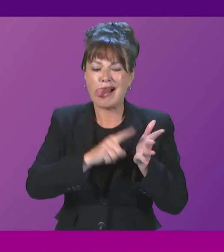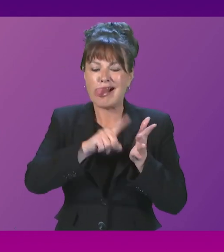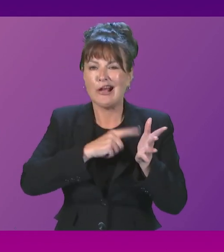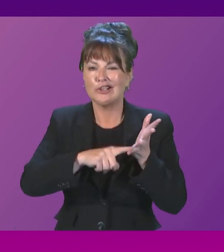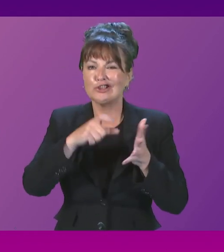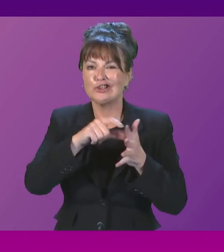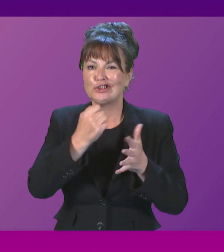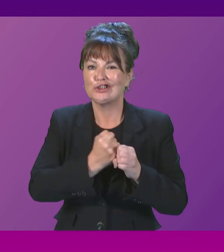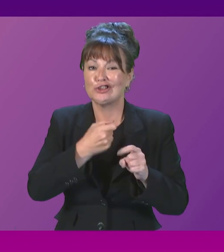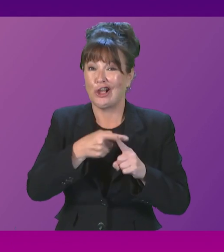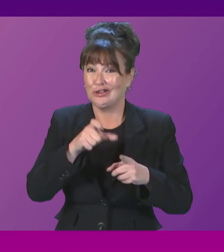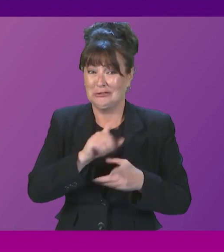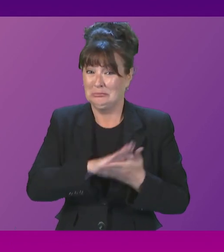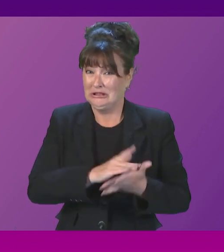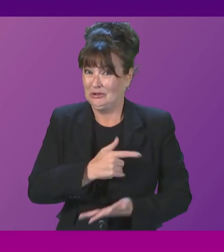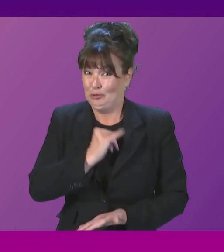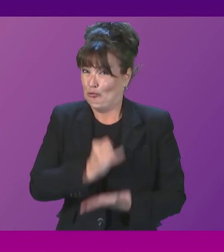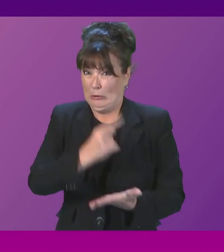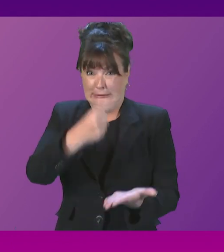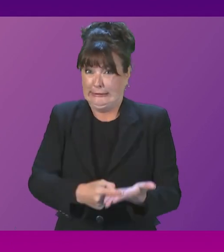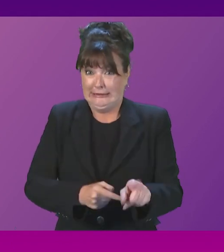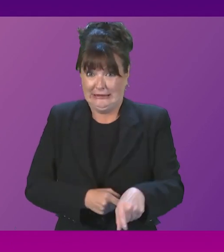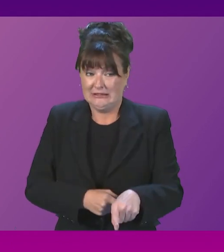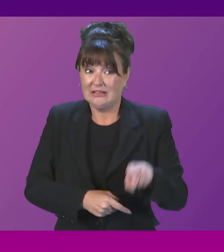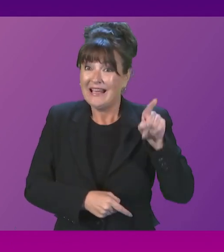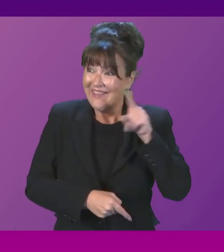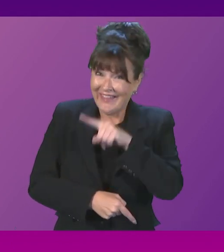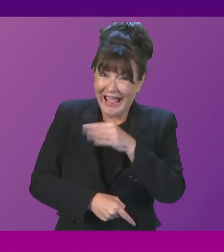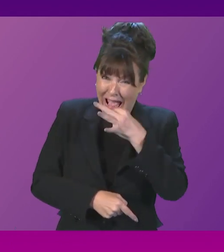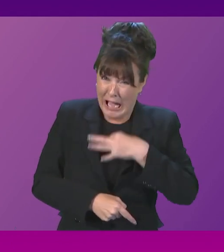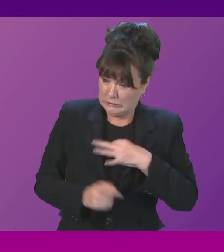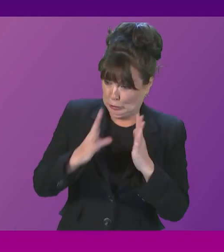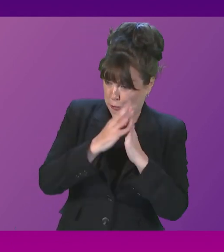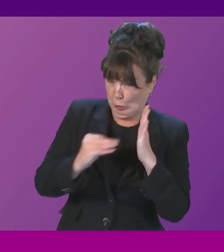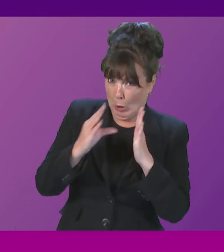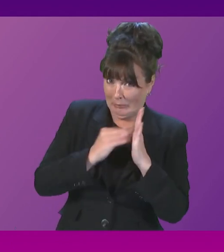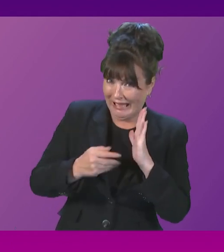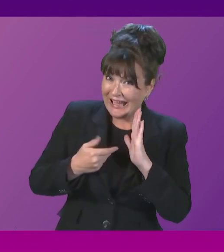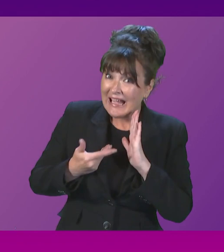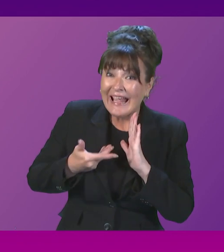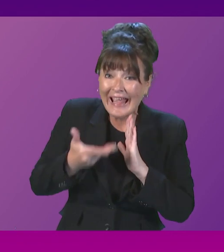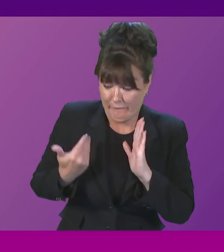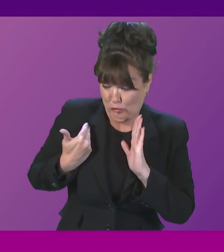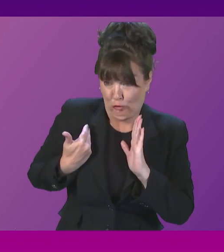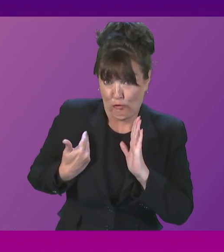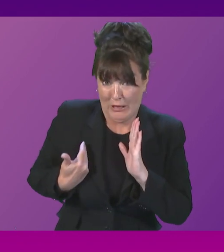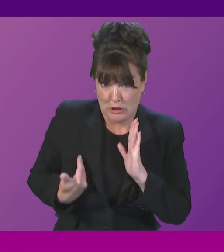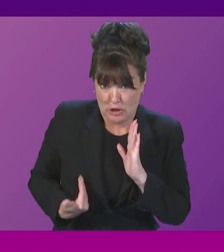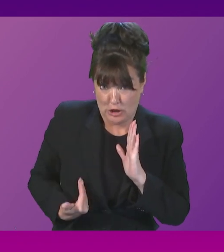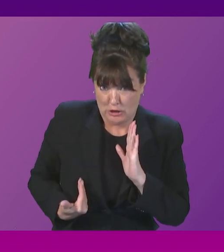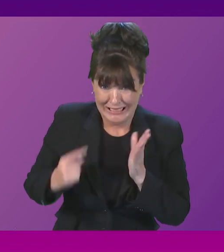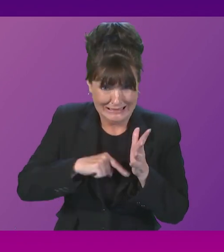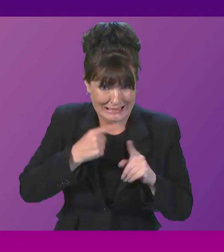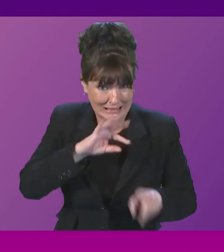to ask the Scottish Government to emulate tax cuts for the richest that have sunk the pound and crashed the mortgage